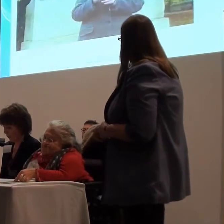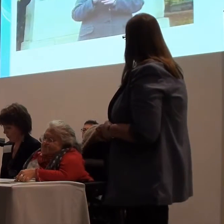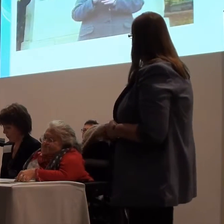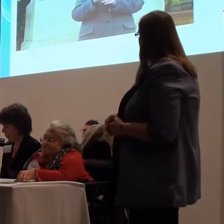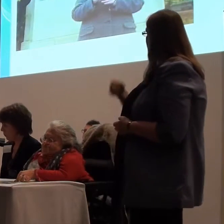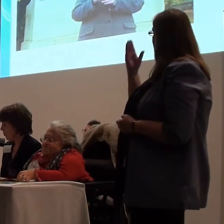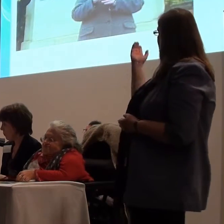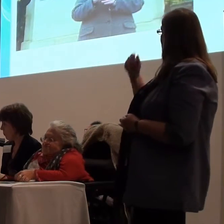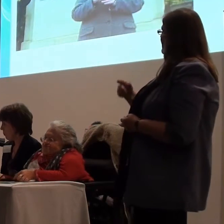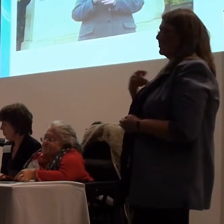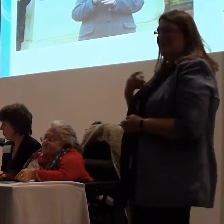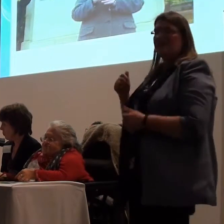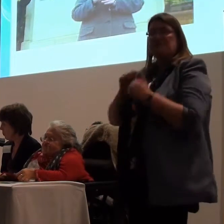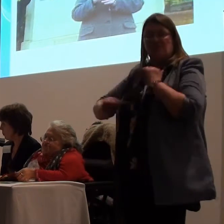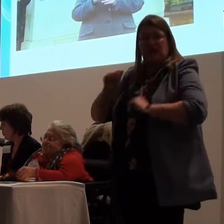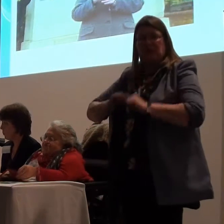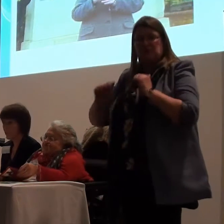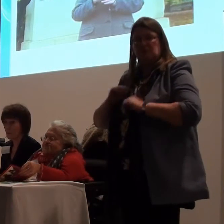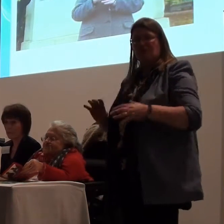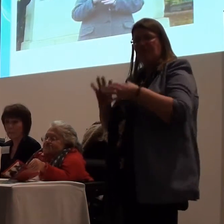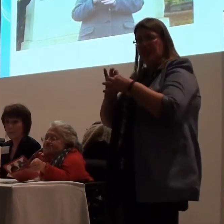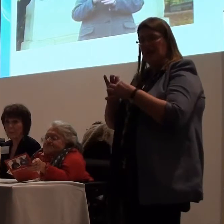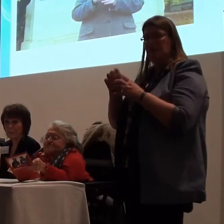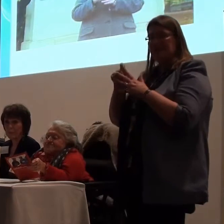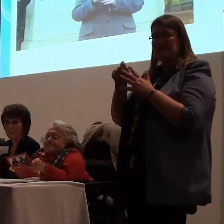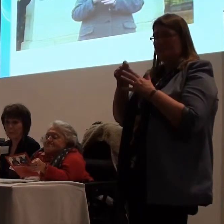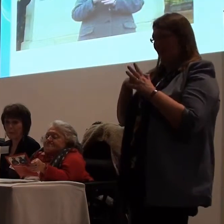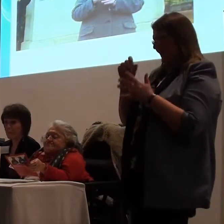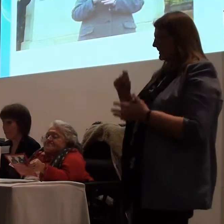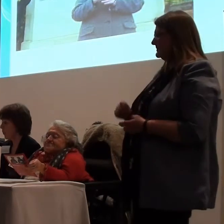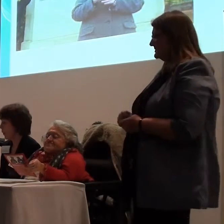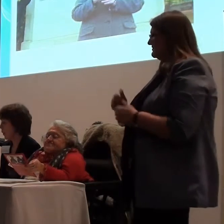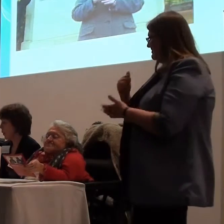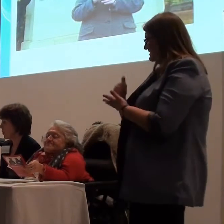And this one. We're very proud. To link with DPAT.